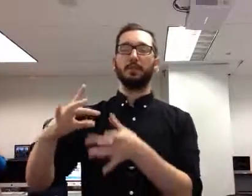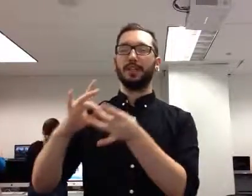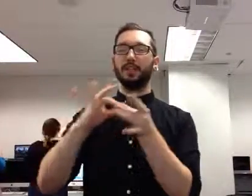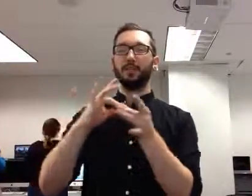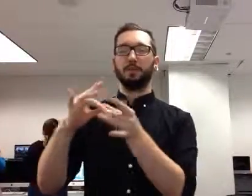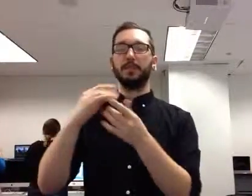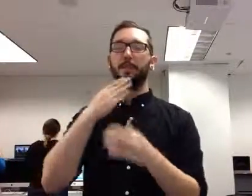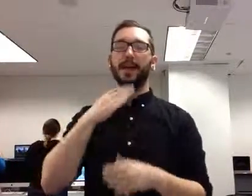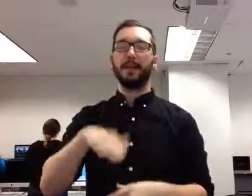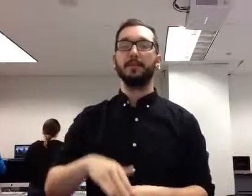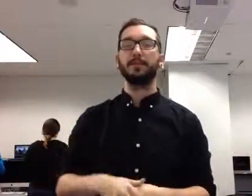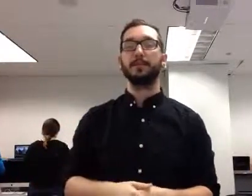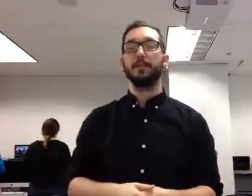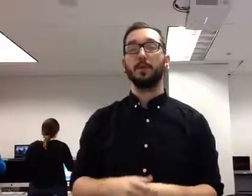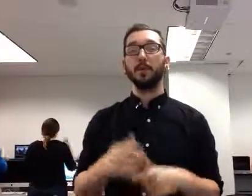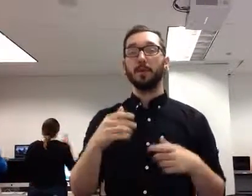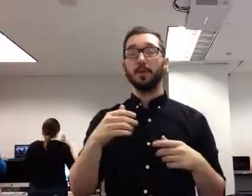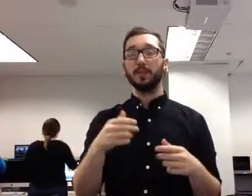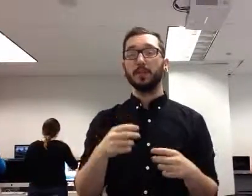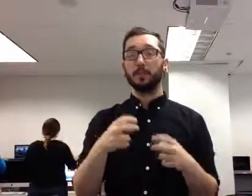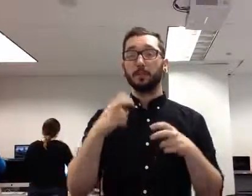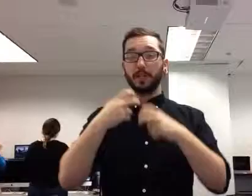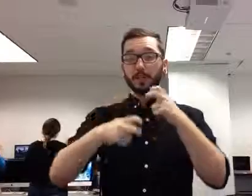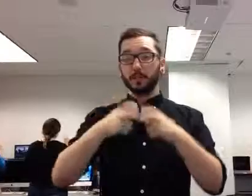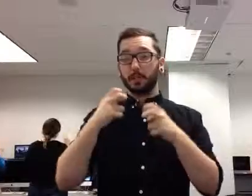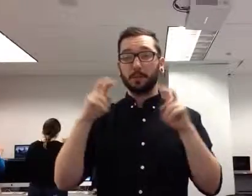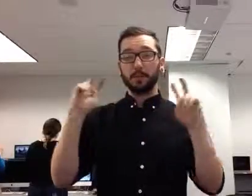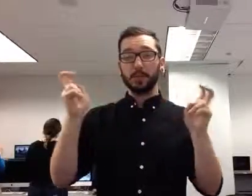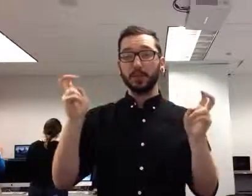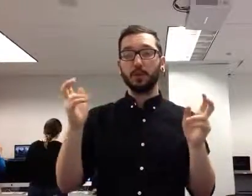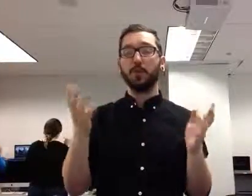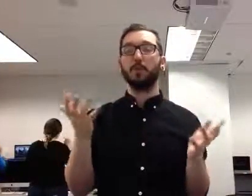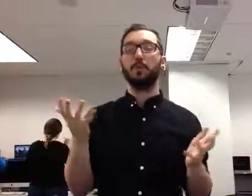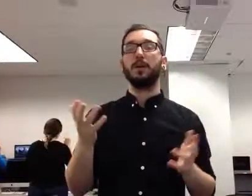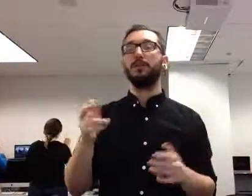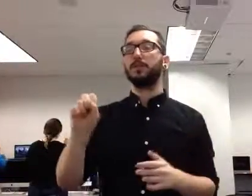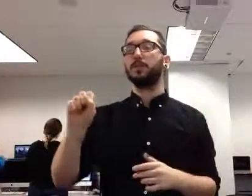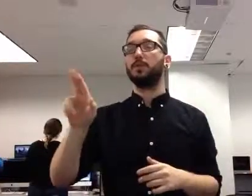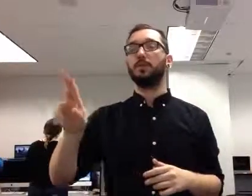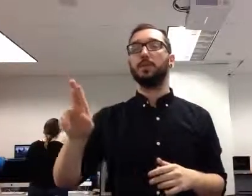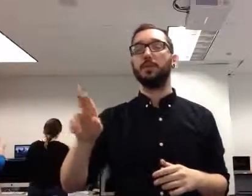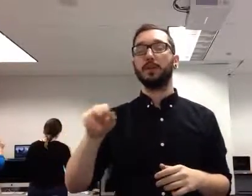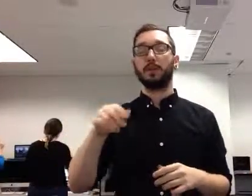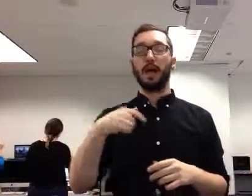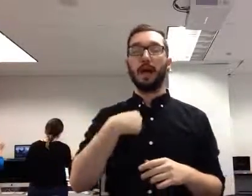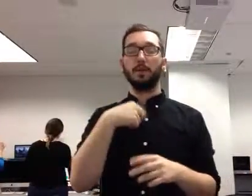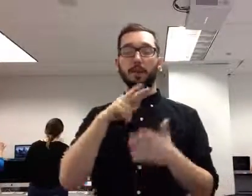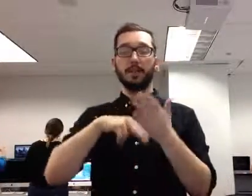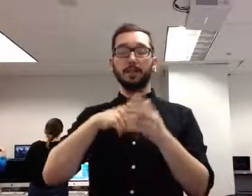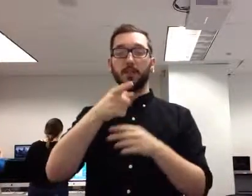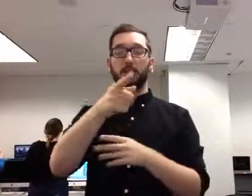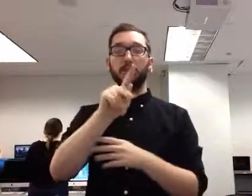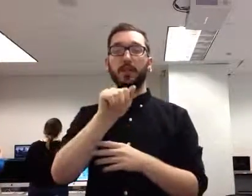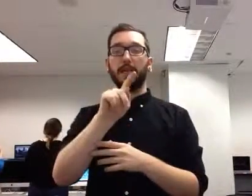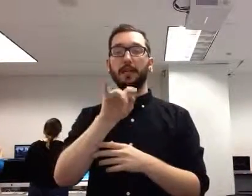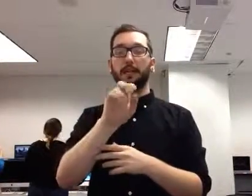Major problem with the Soviet Union, and I showed that to you, Katie, when I read the worst thing about communism was you had to live with all these people you don't know.